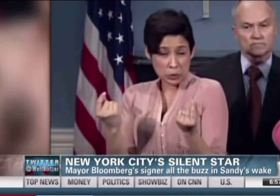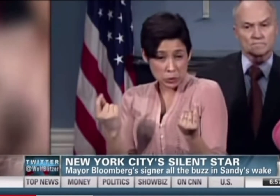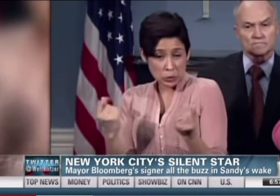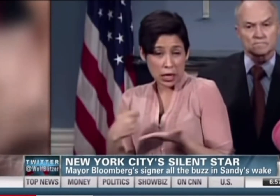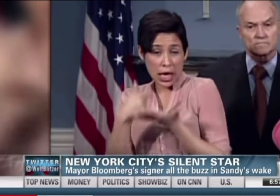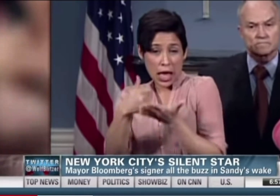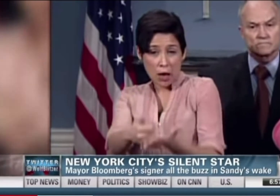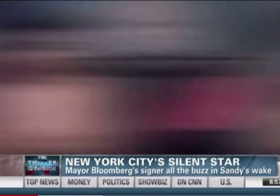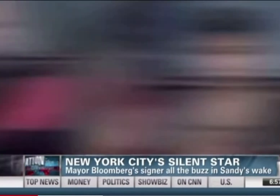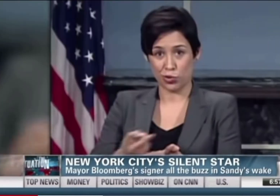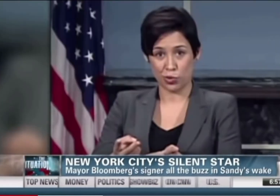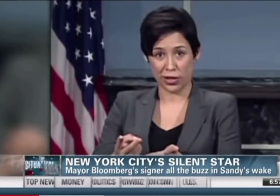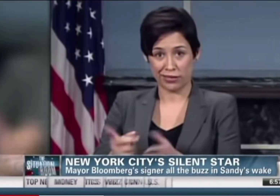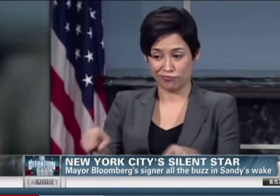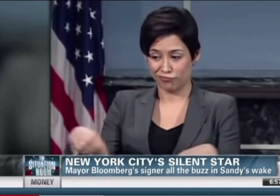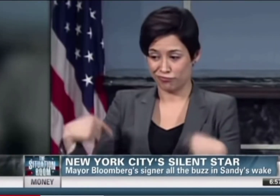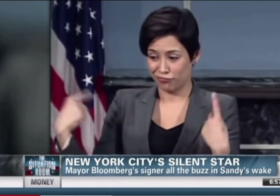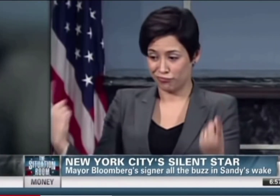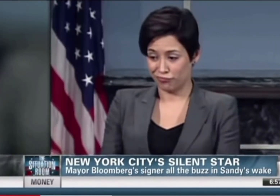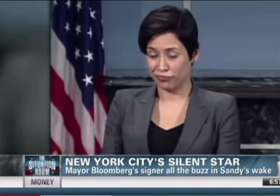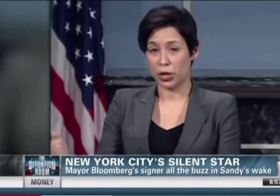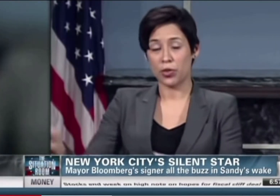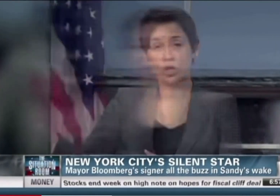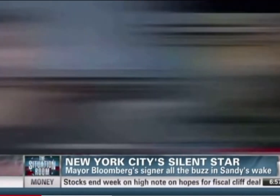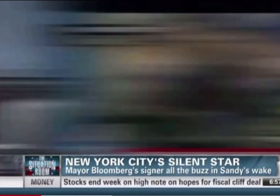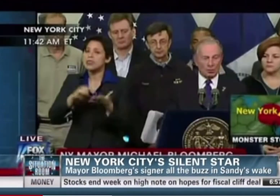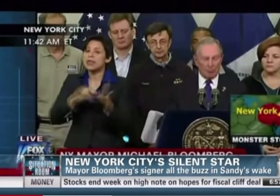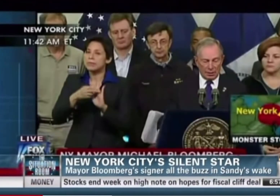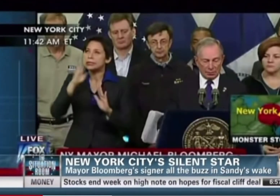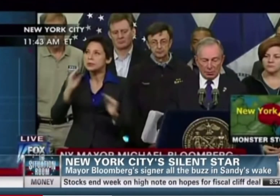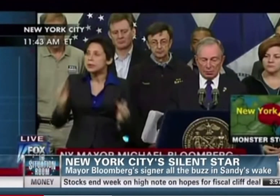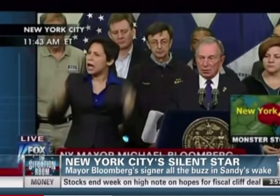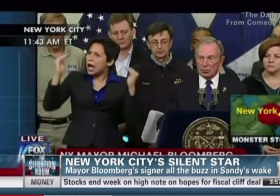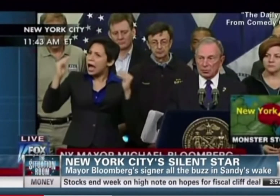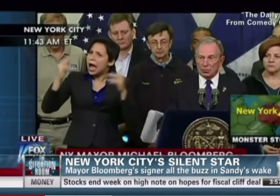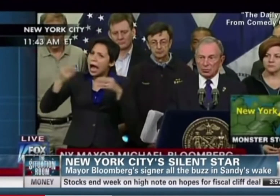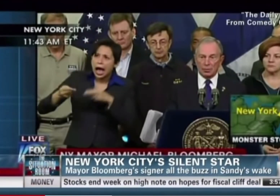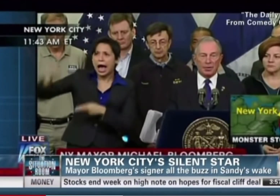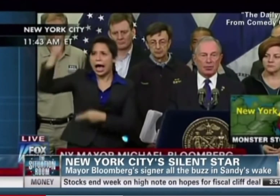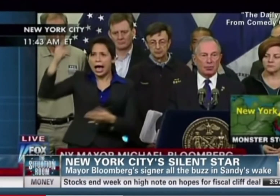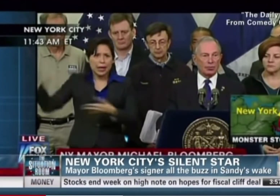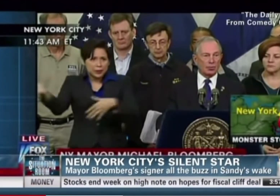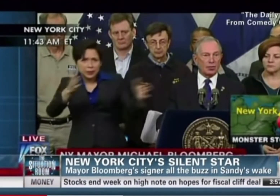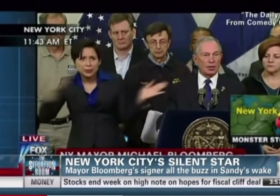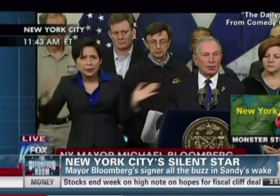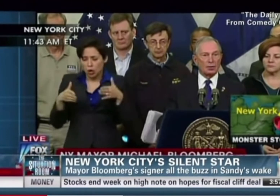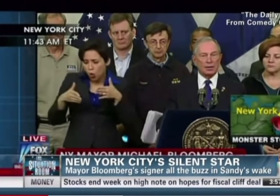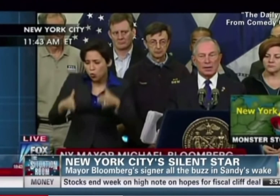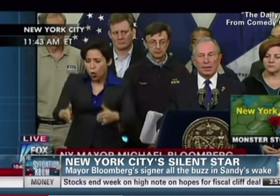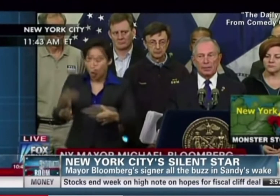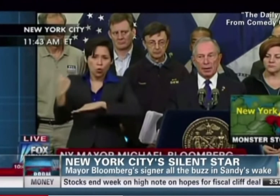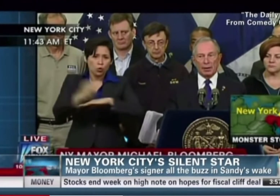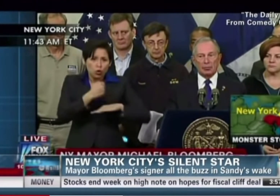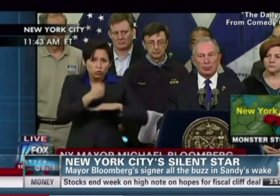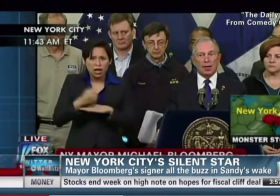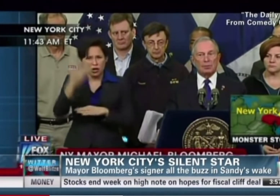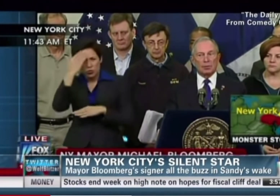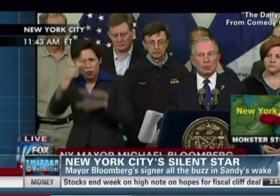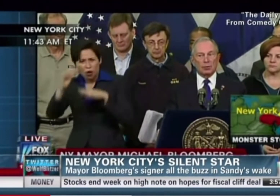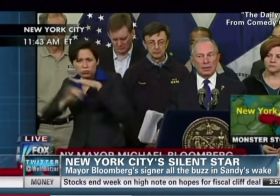mayor's mesmerizing sign language interpreter. Whose expressive sign language interpreting turned disaster press briefings